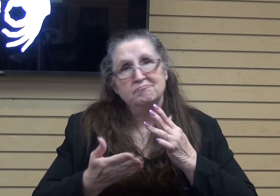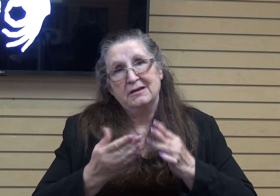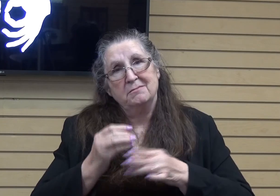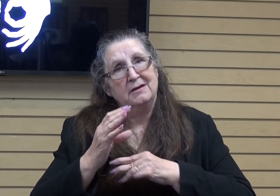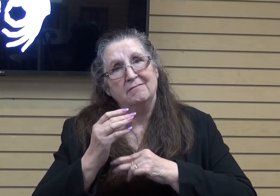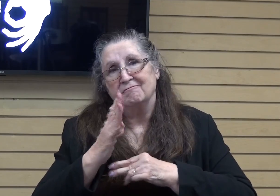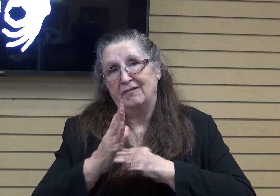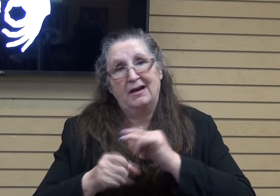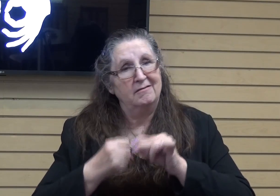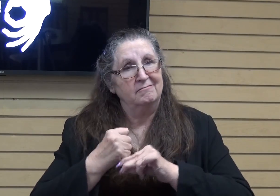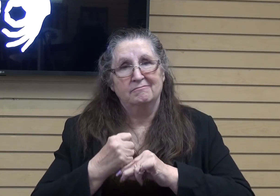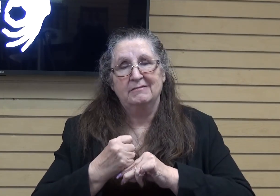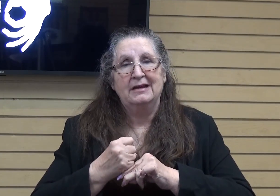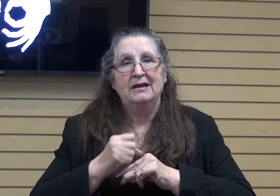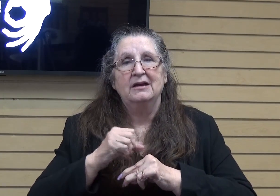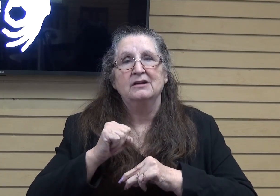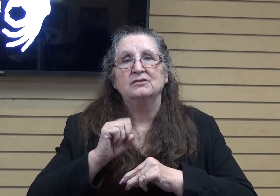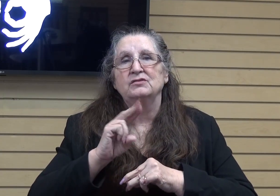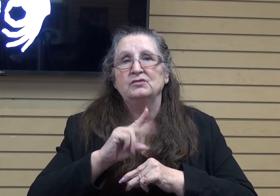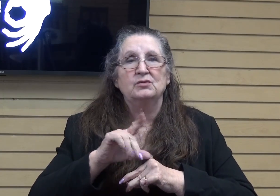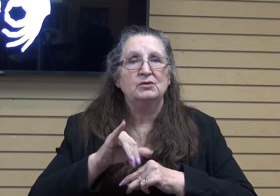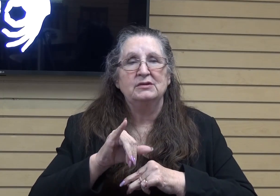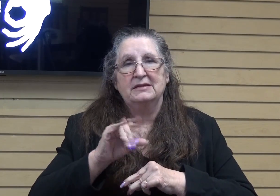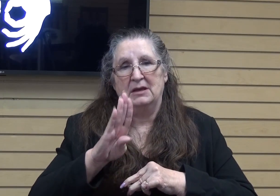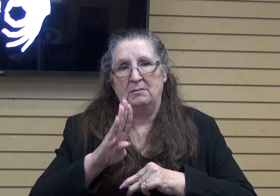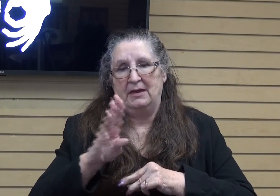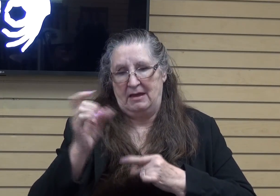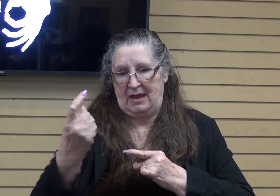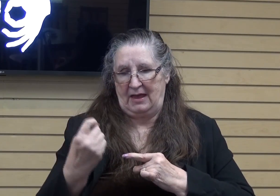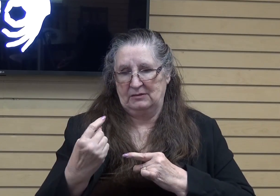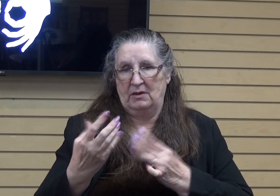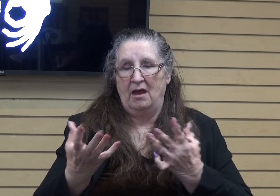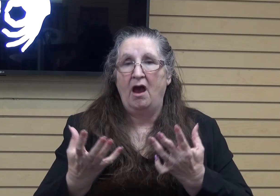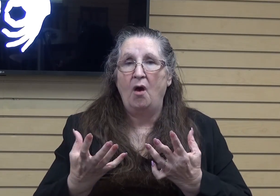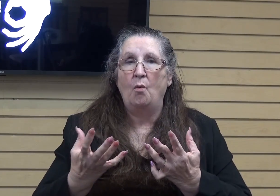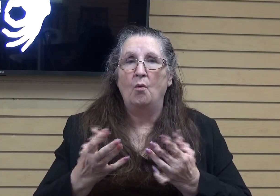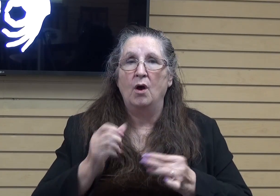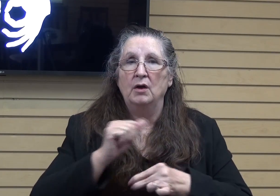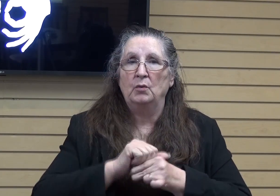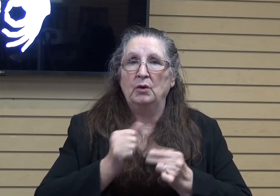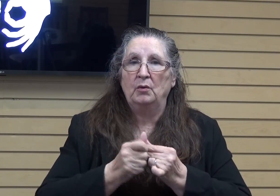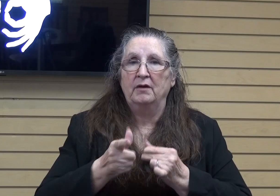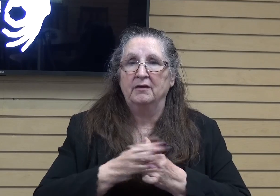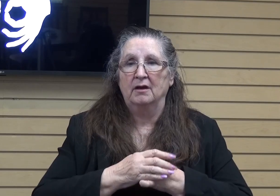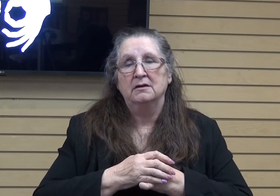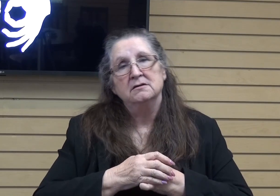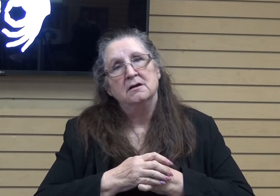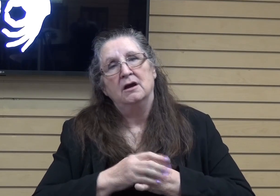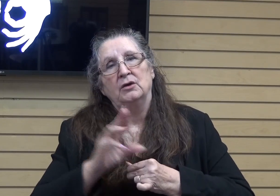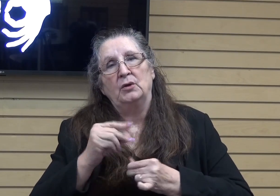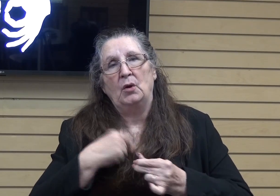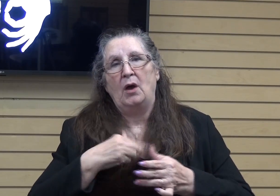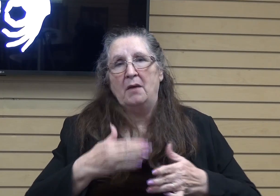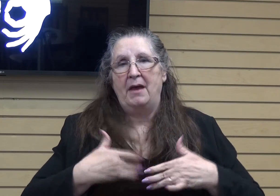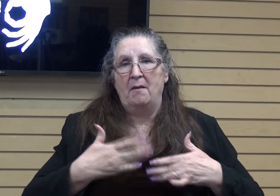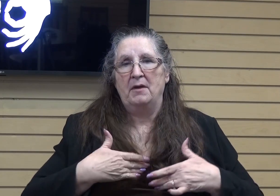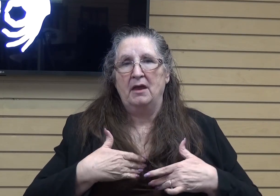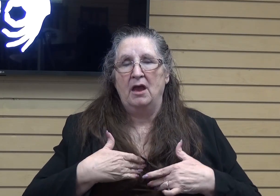had Susie B came up to me and asked if I wanted to work with her. And I was like, oh, no, I'm happy I work in Redlands, and